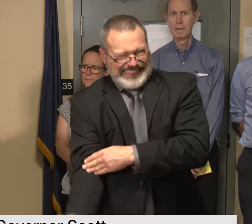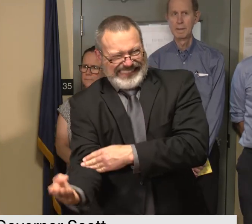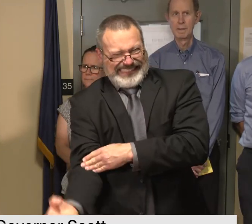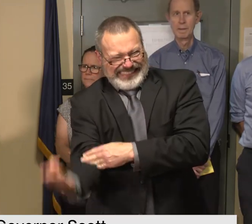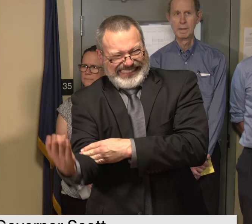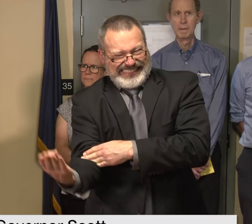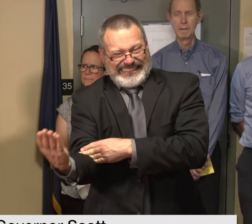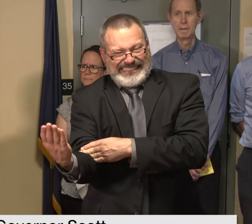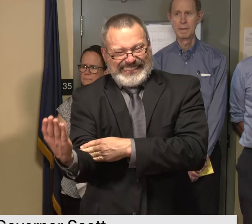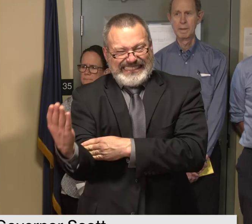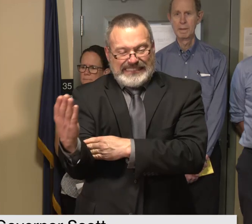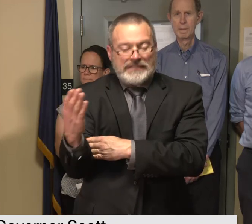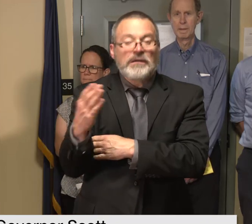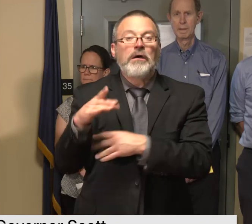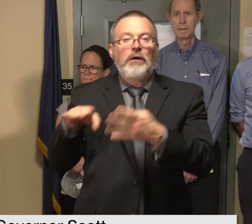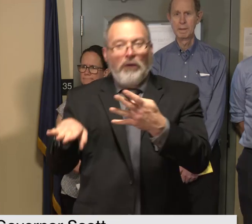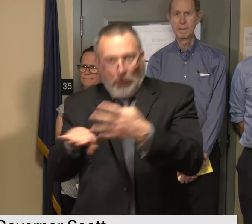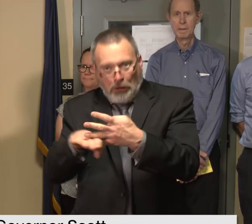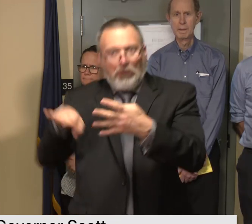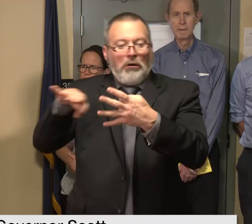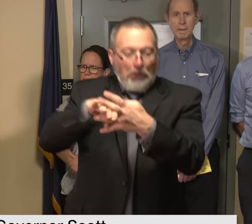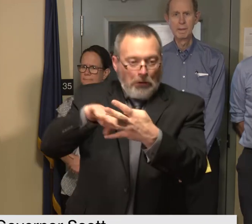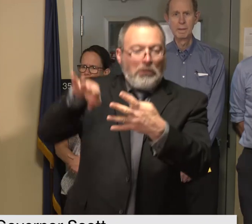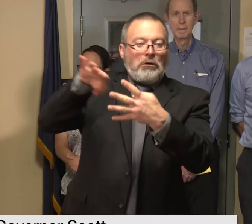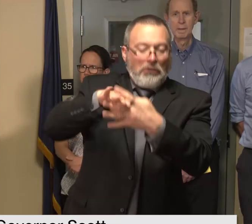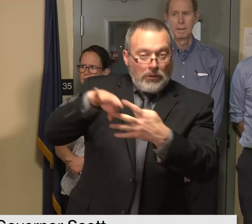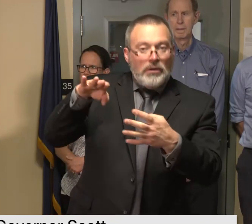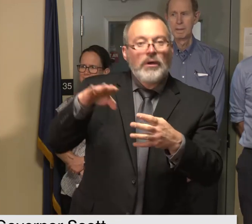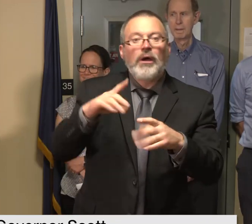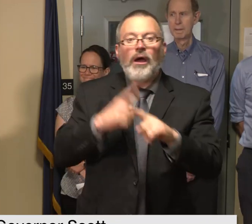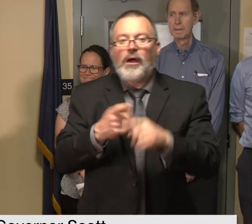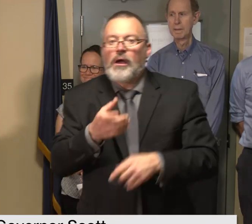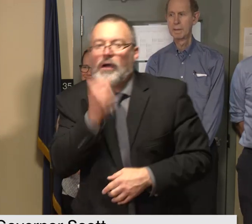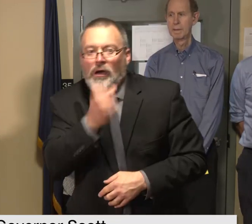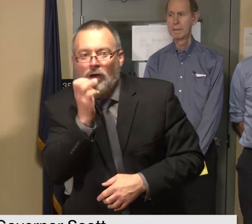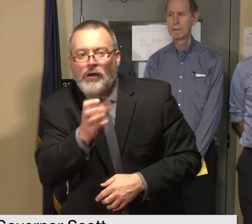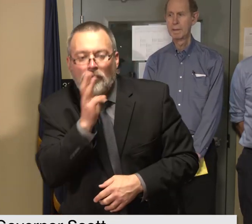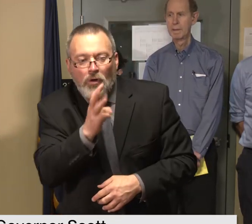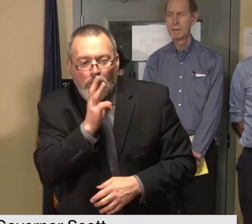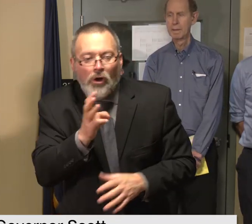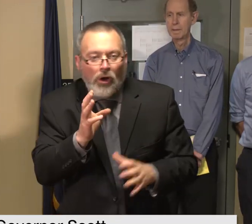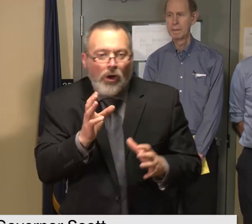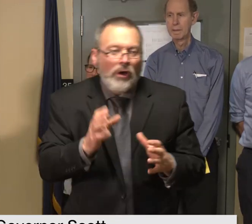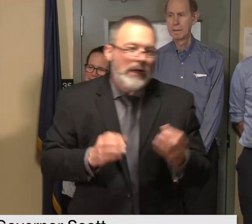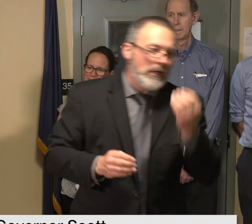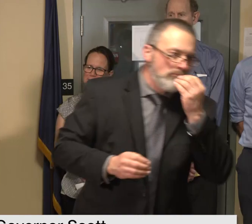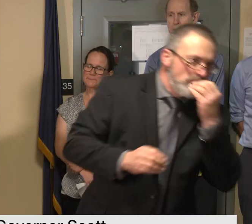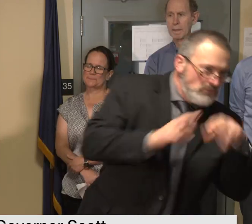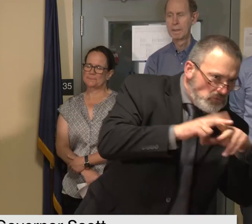frequent breaks and drink plenty of water I suspect dr. Levine will have more to say about that